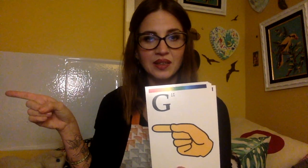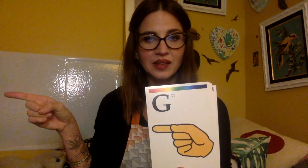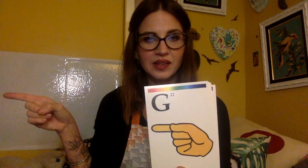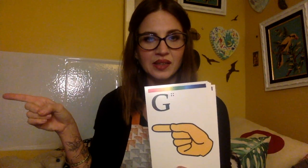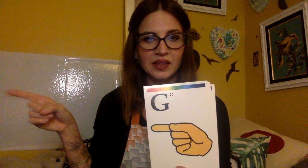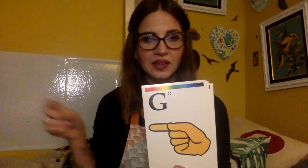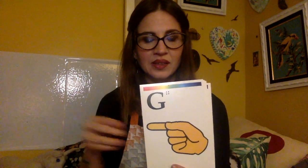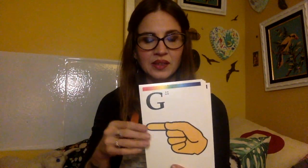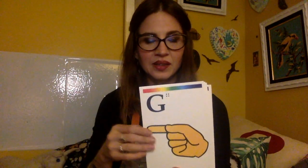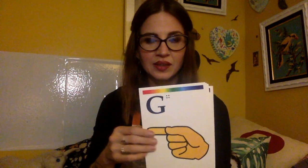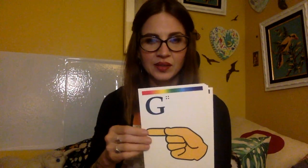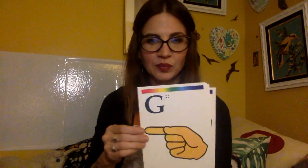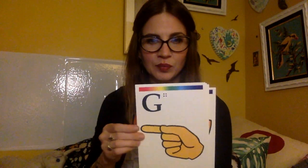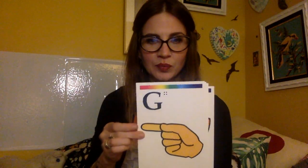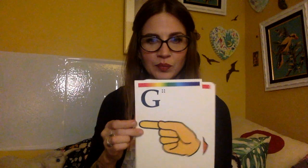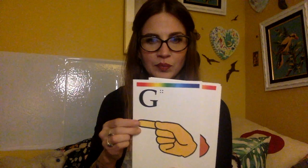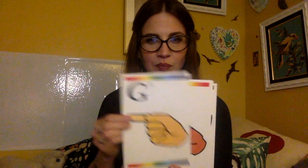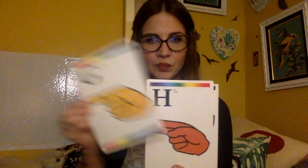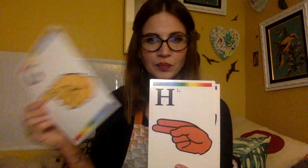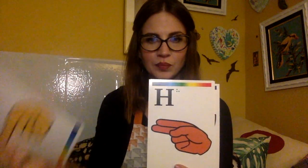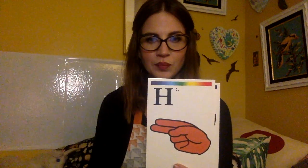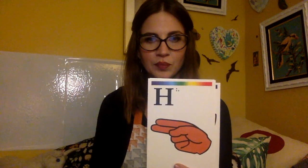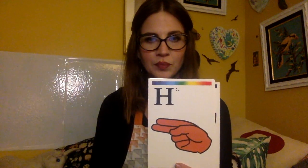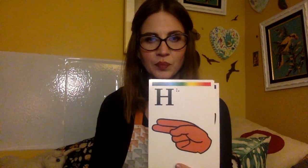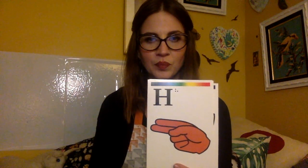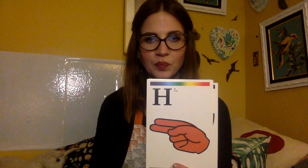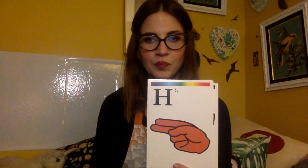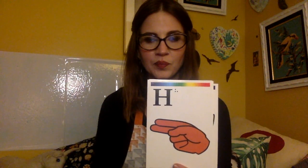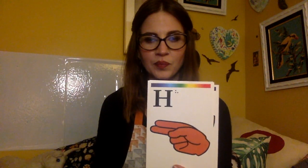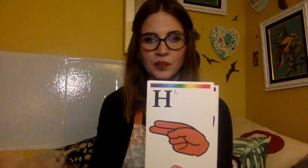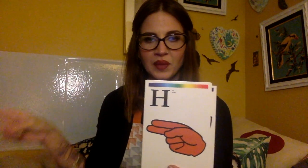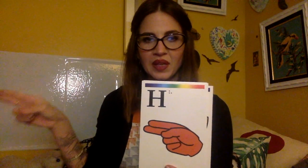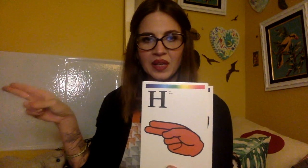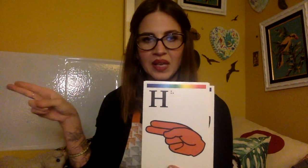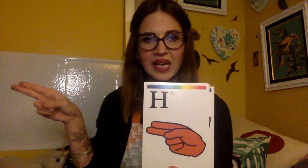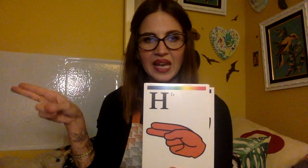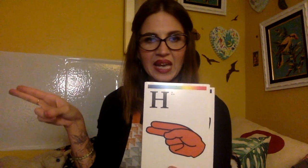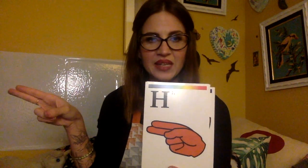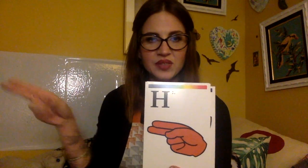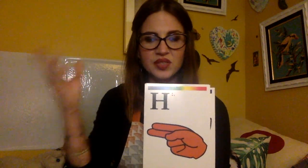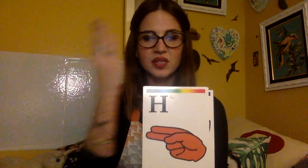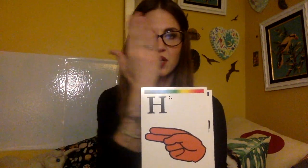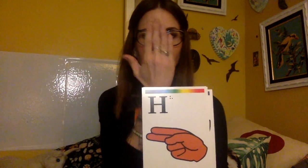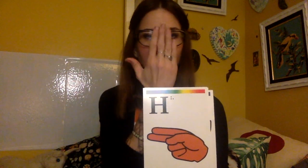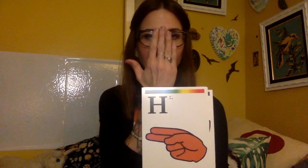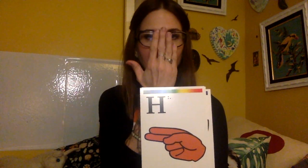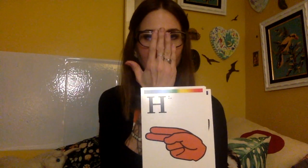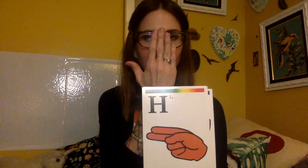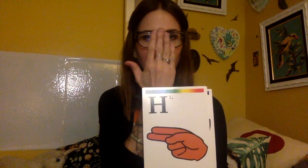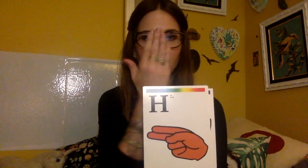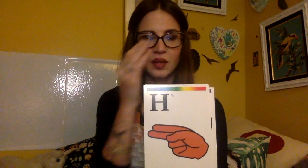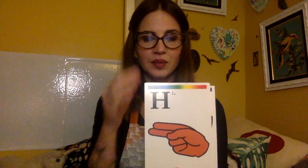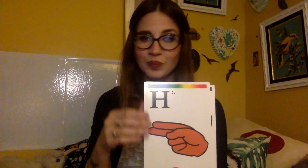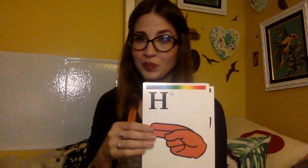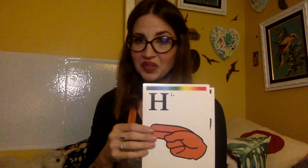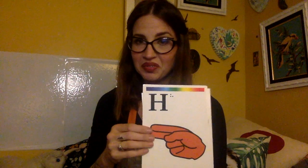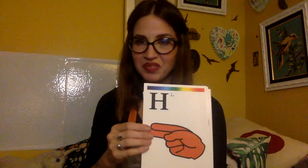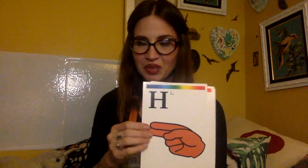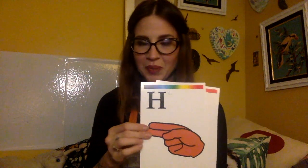G, H, I feel my